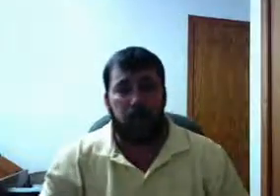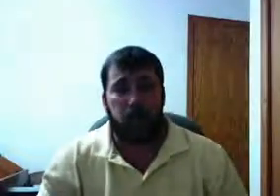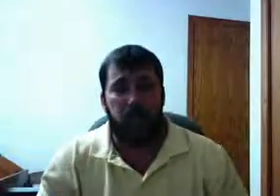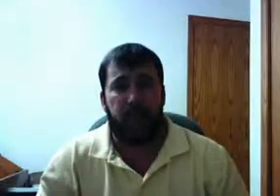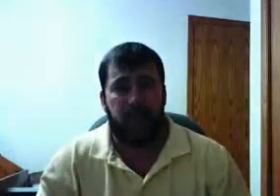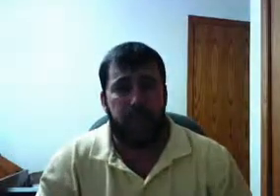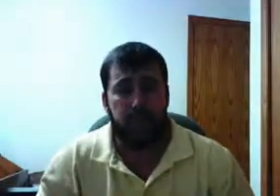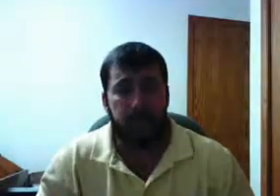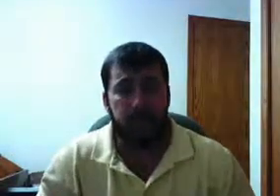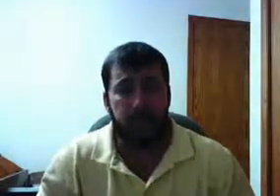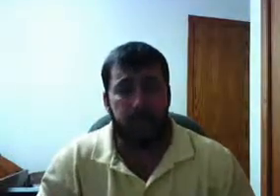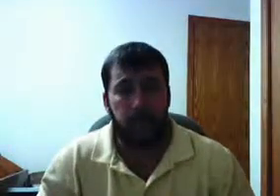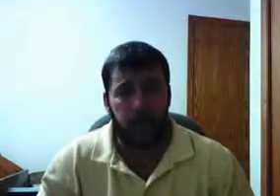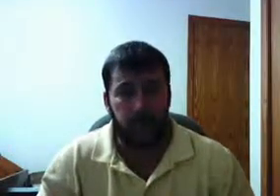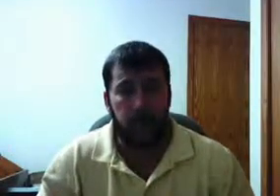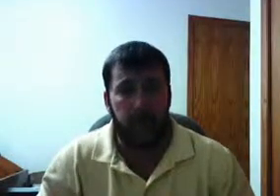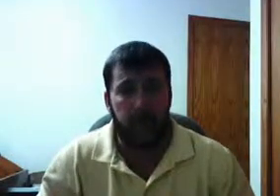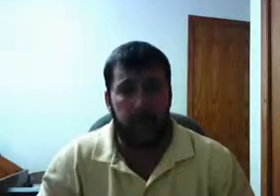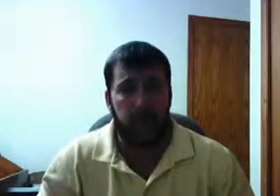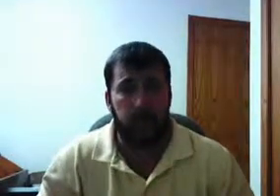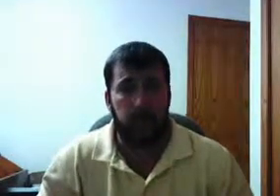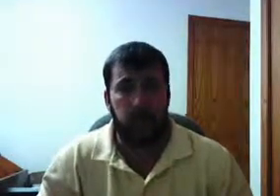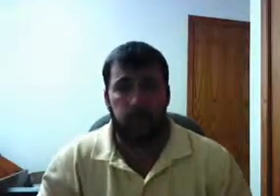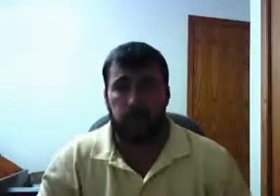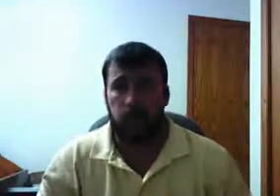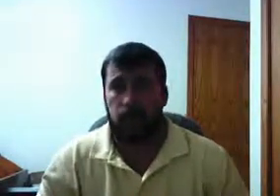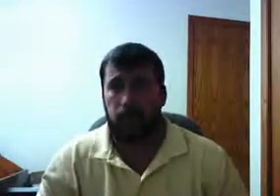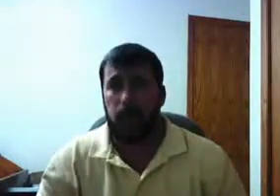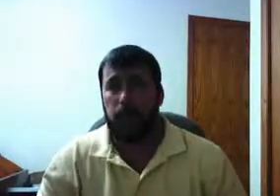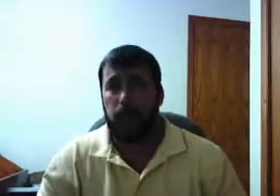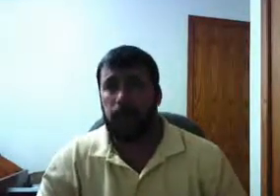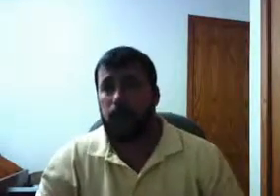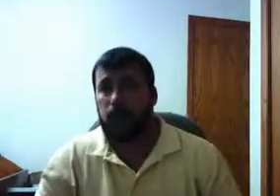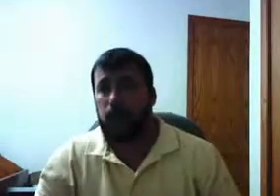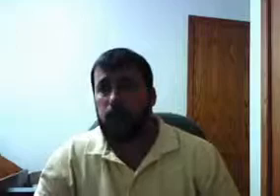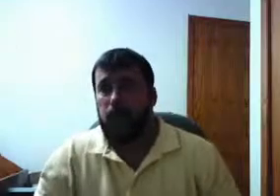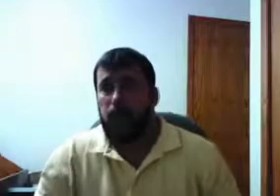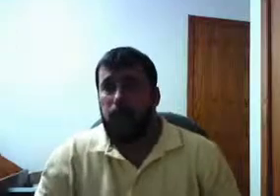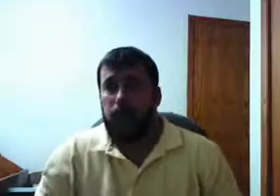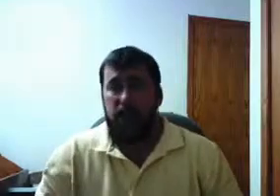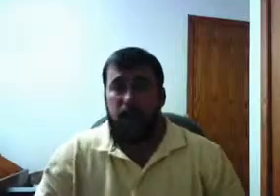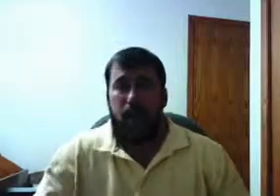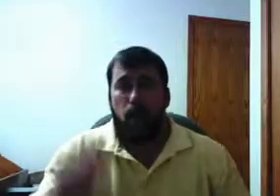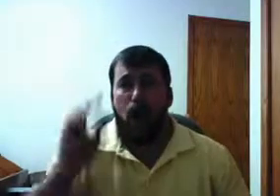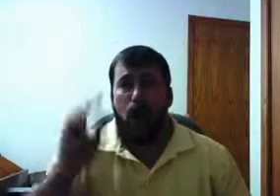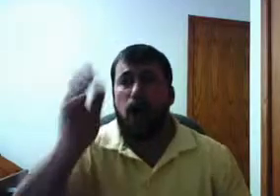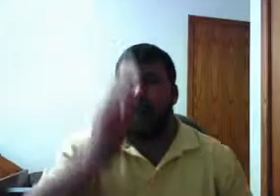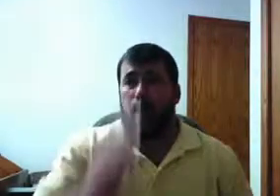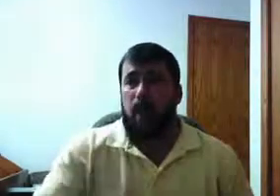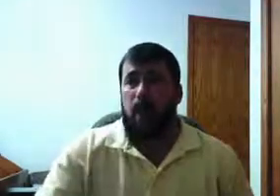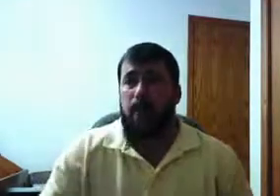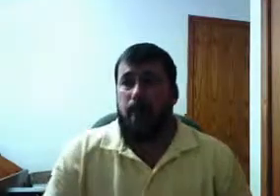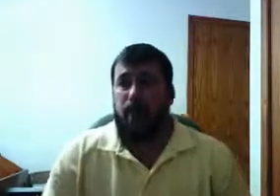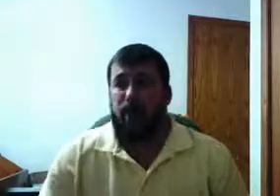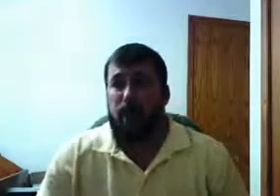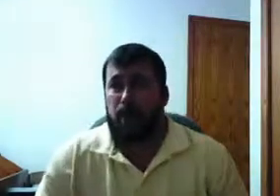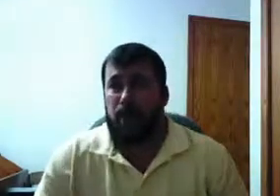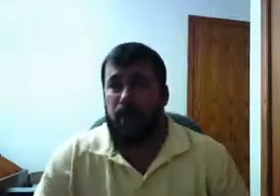again. That's what you better do. But anyway, he said no longer a government by free opinion, no